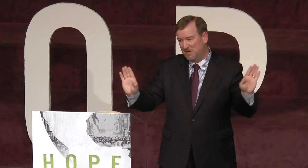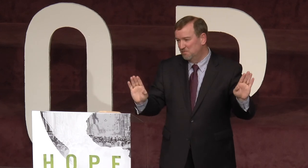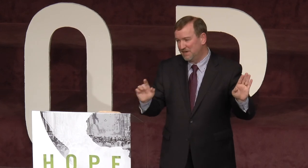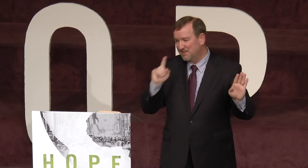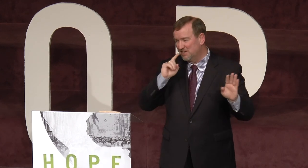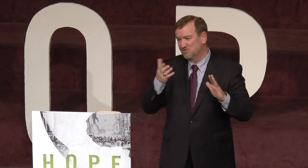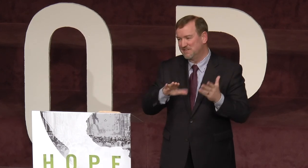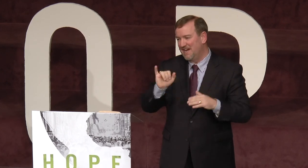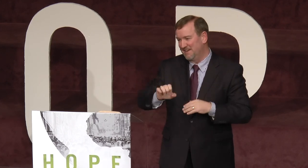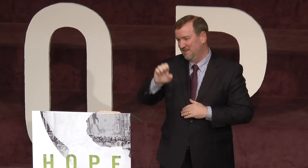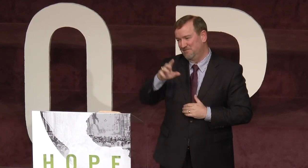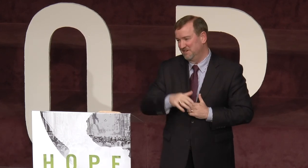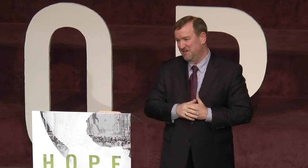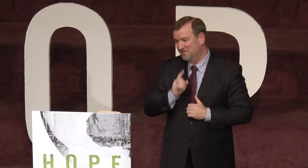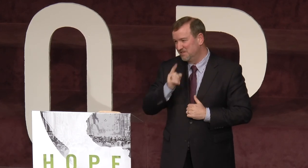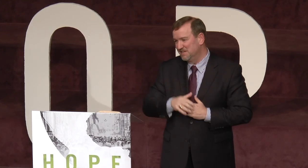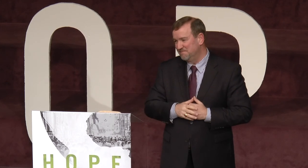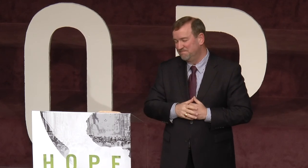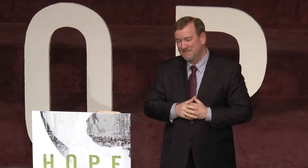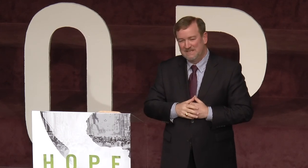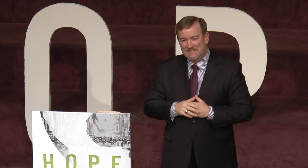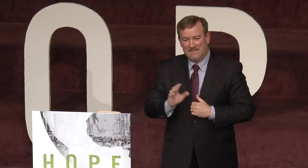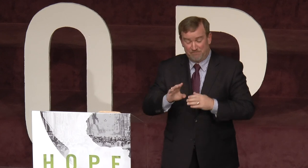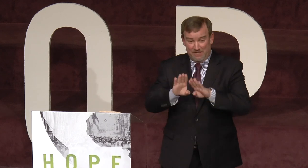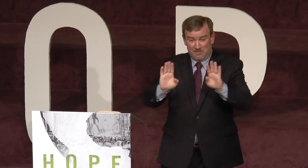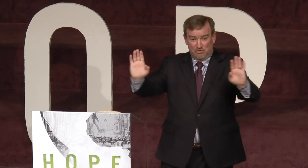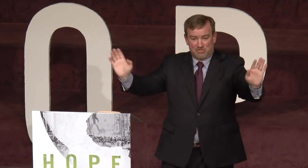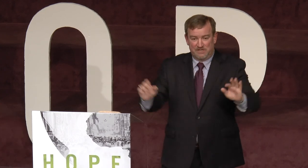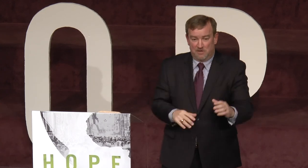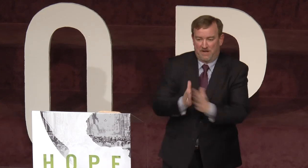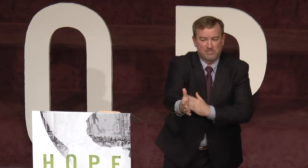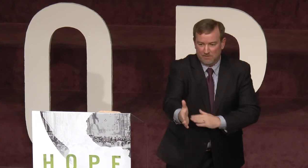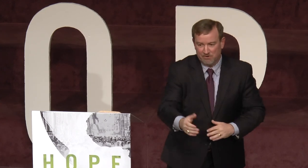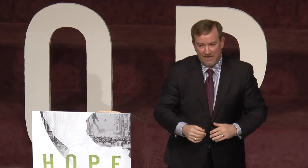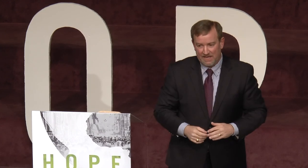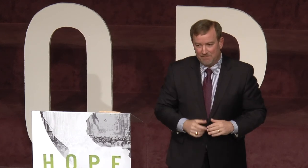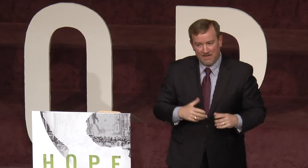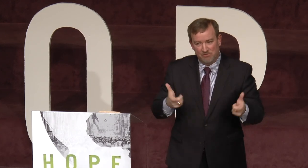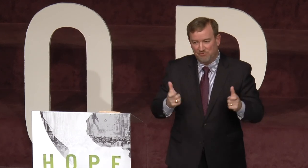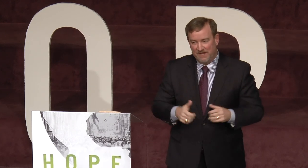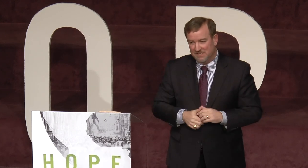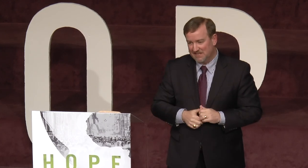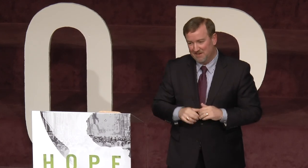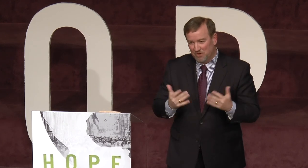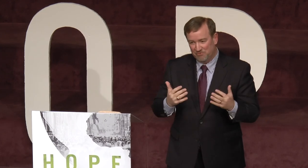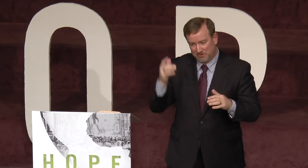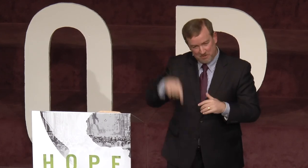to open. I thought I was going to die in that elevator. I really did. And finally, the doors creaked open. I jumped right out. I mean, I was fast. I didn't wait for it to go